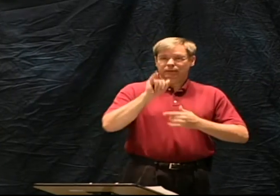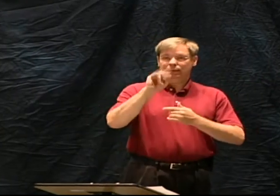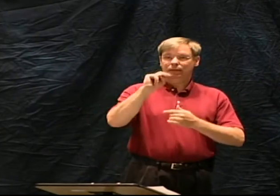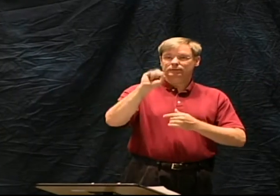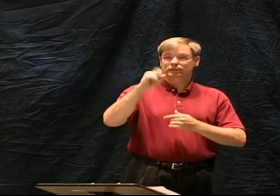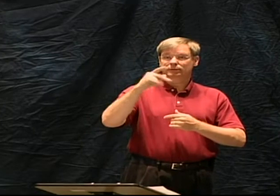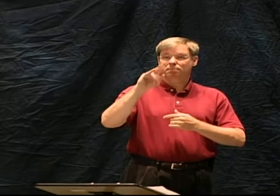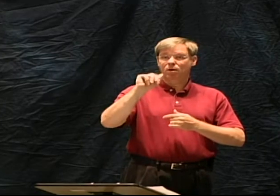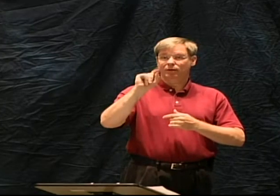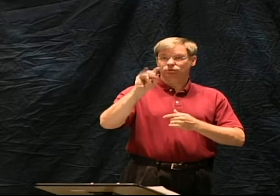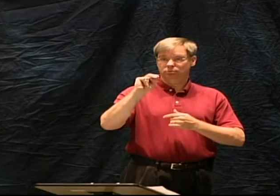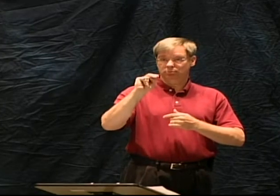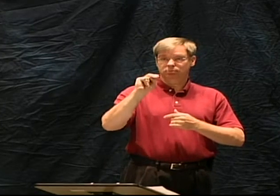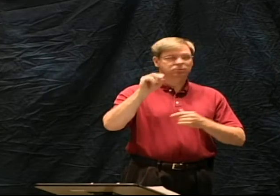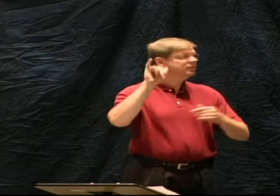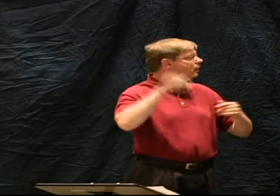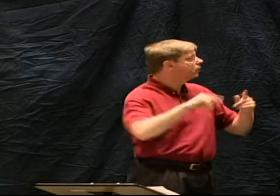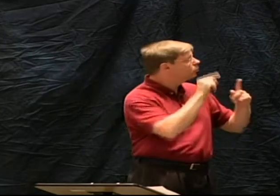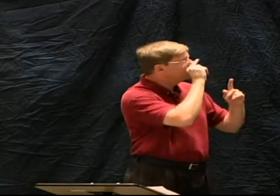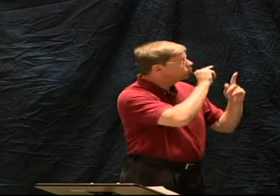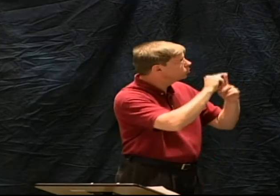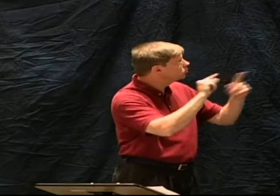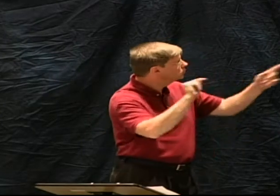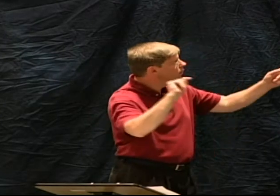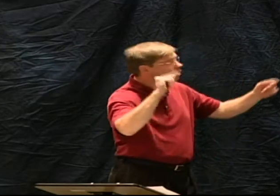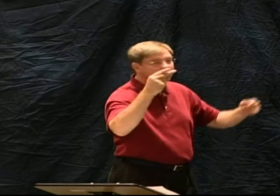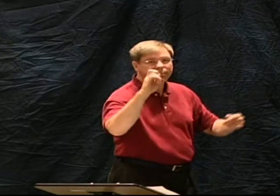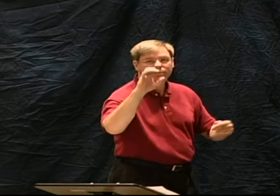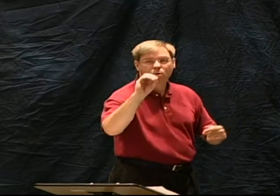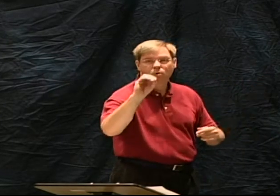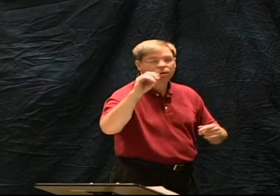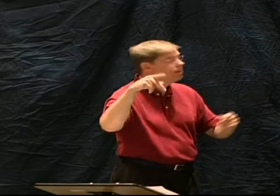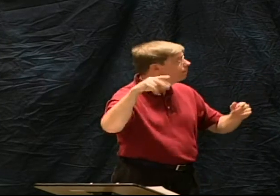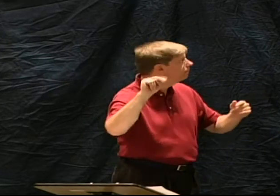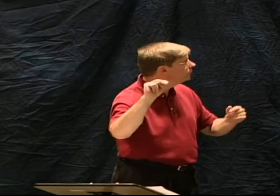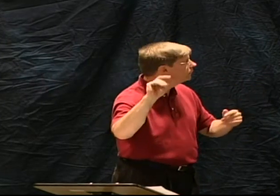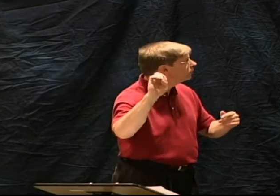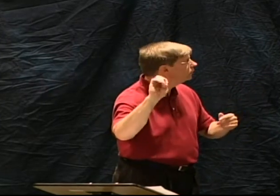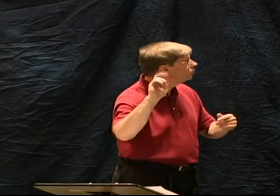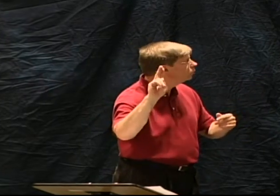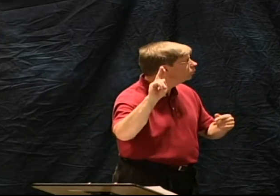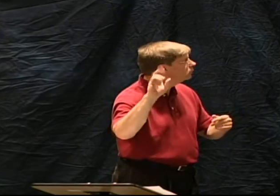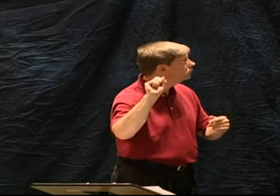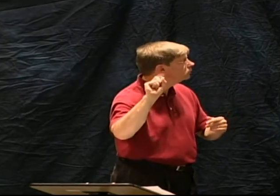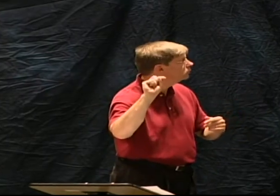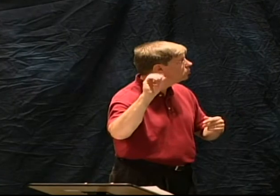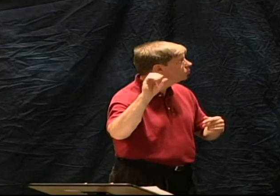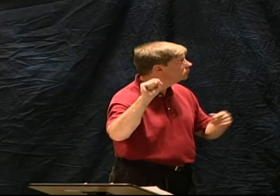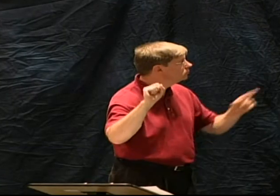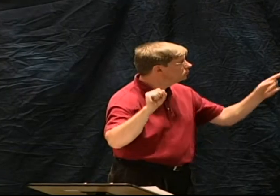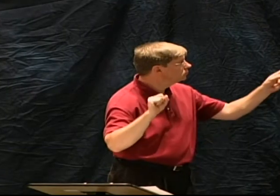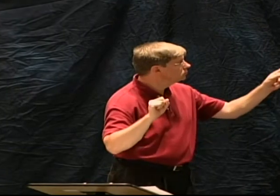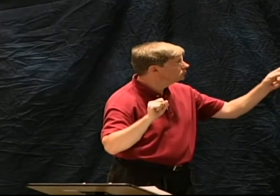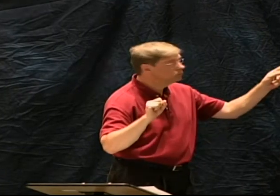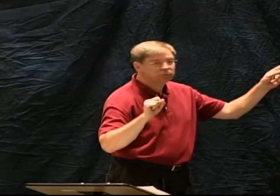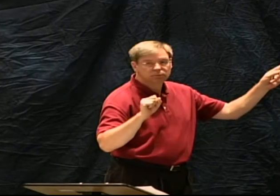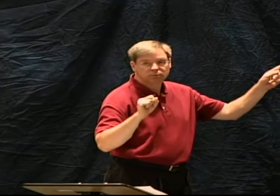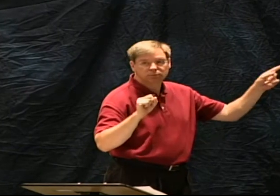The Greek word interpreted as inspired in this verse is theonoustos.